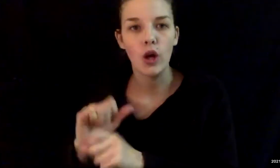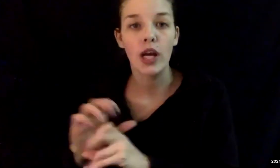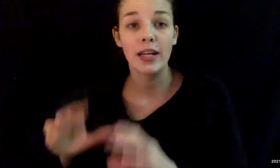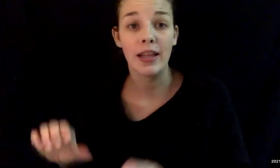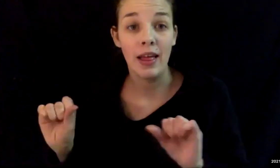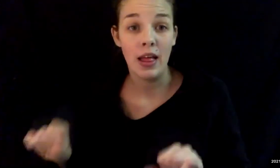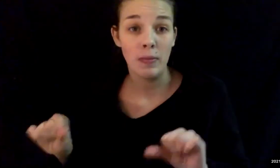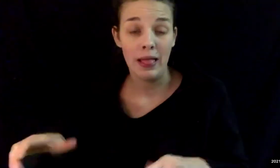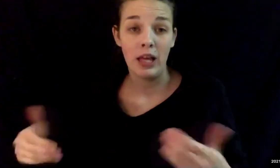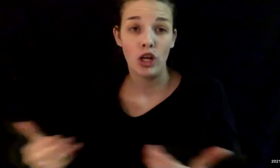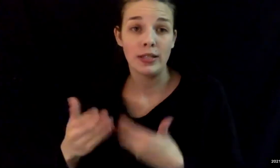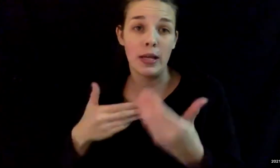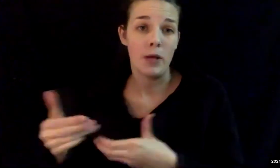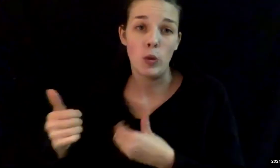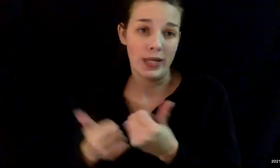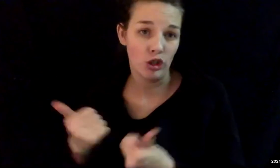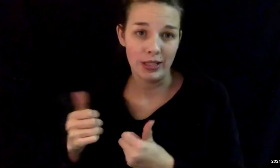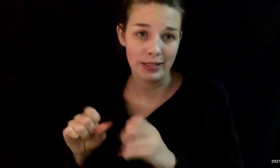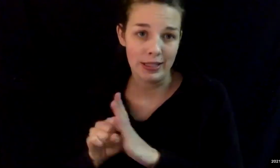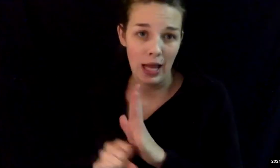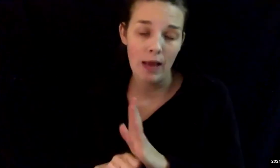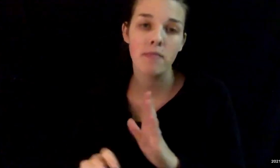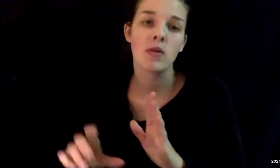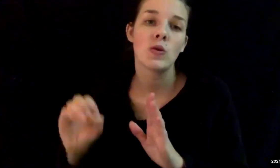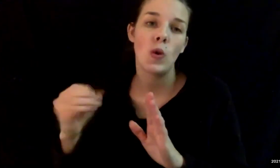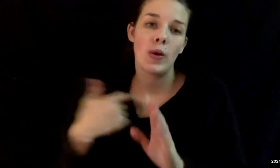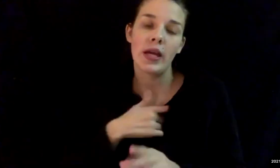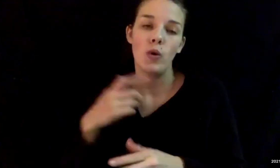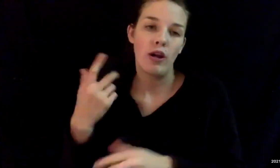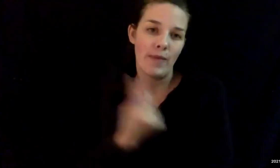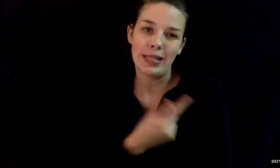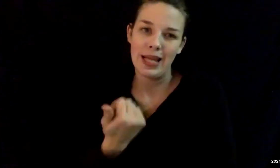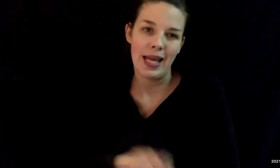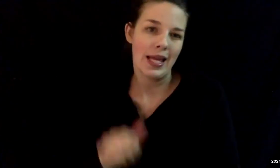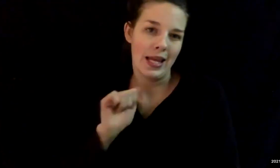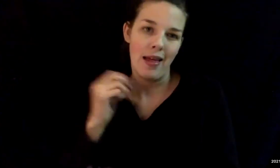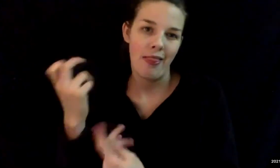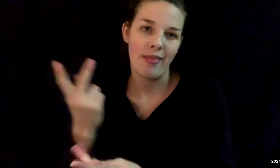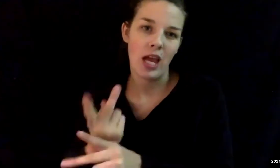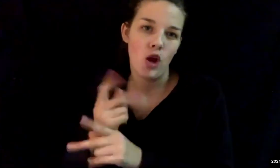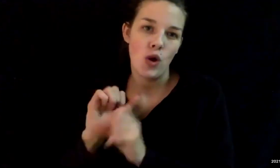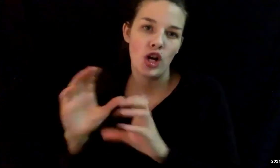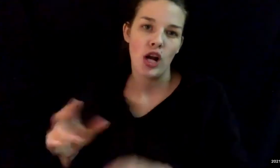vaccine no matter which state they live in. So we were vaccinating any health care worker on Tuesday.